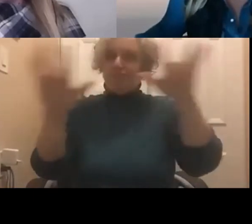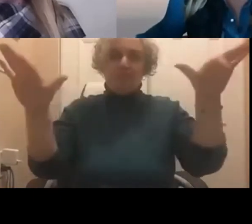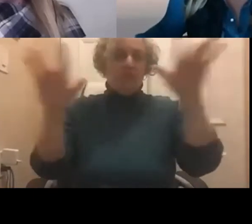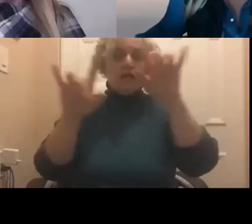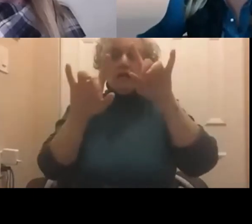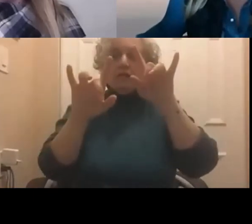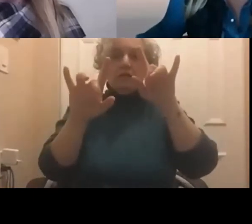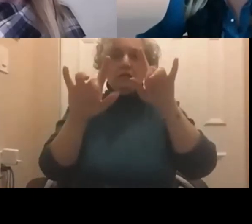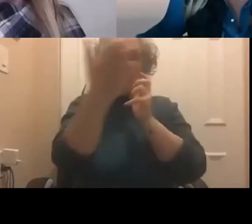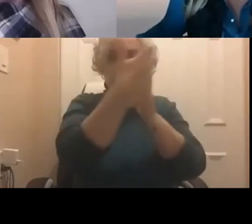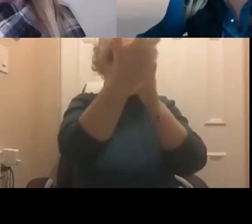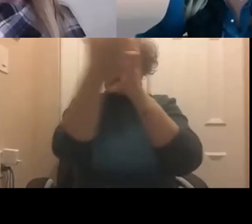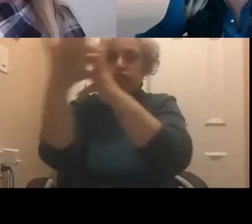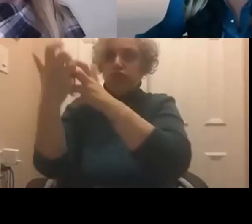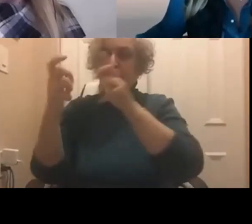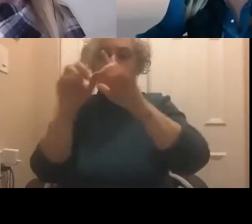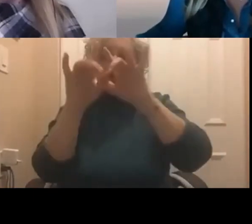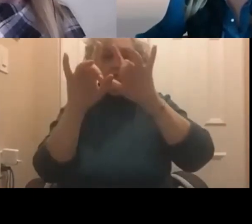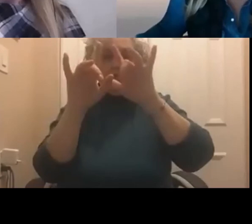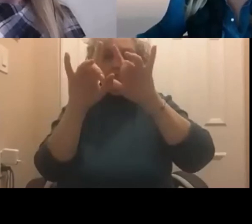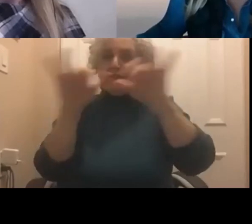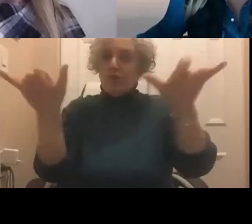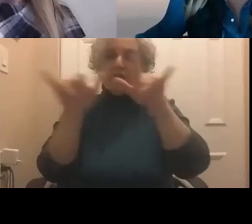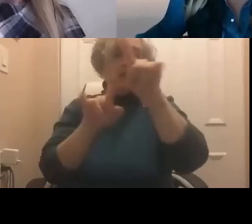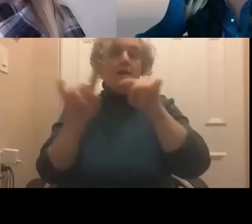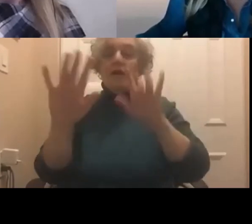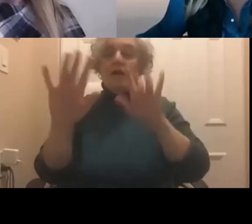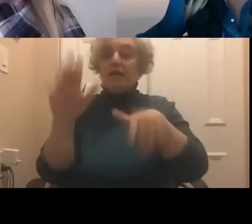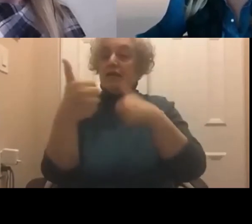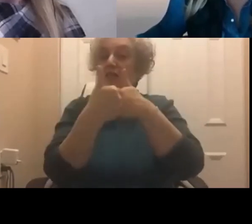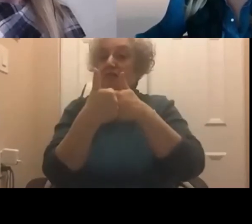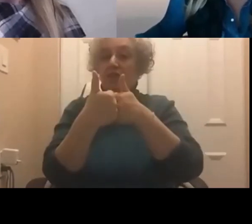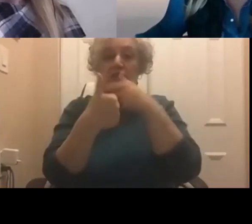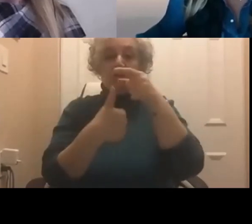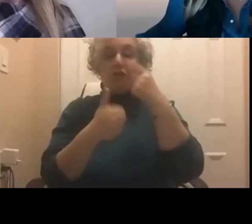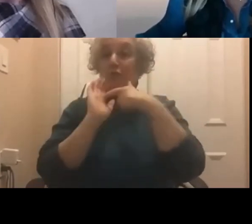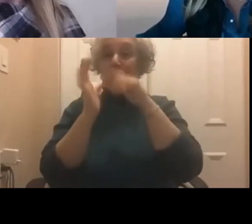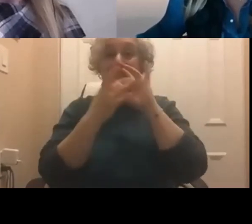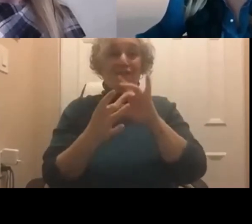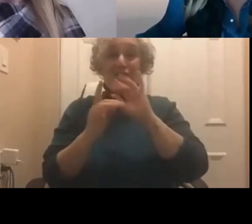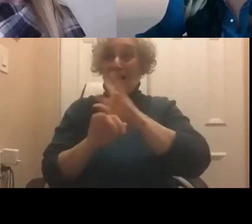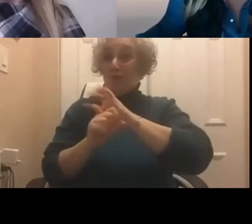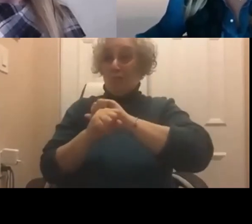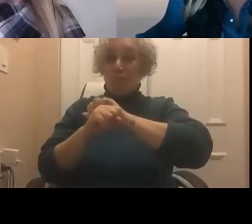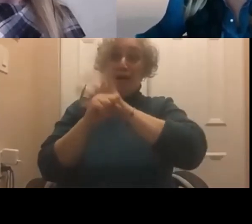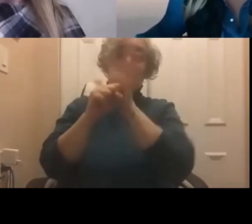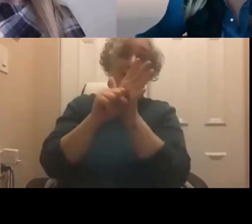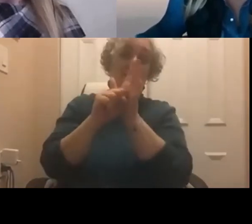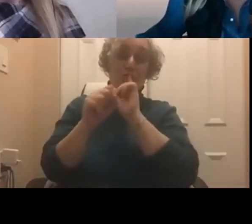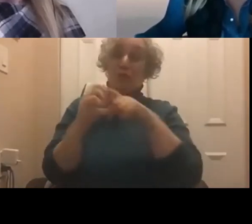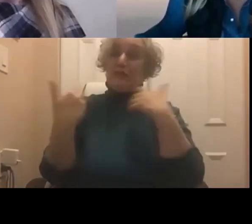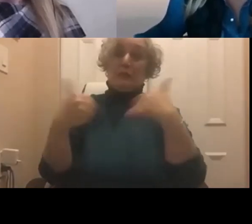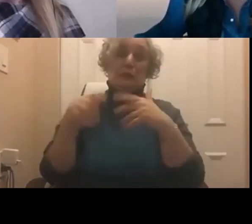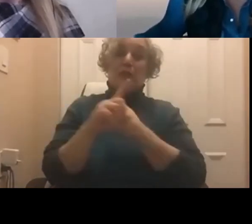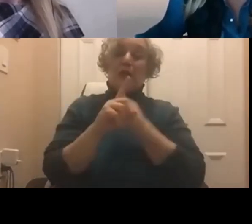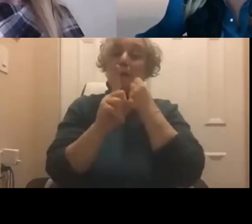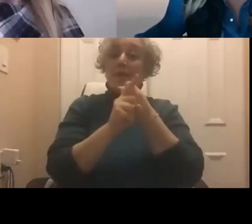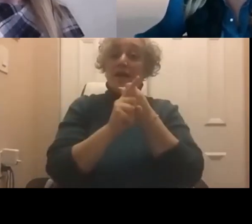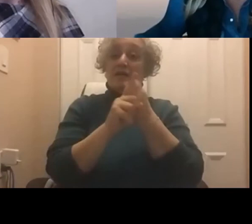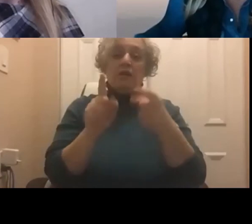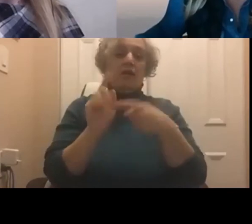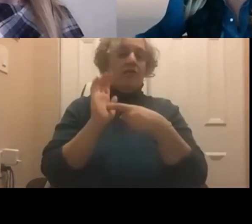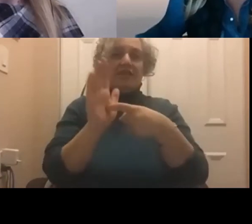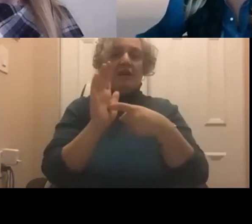many other really critical challenges, especially pandemic related that we can then also address. So detecting the weak signals,